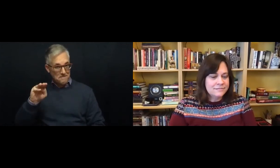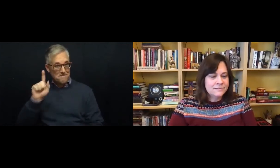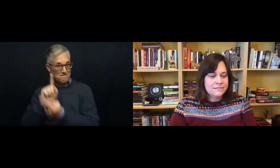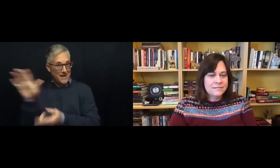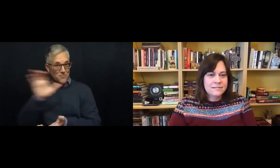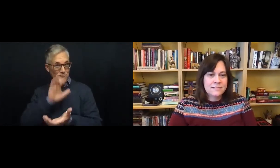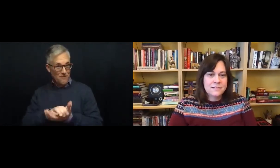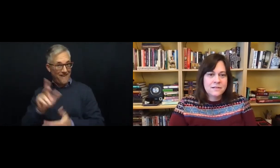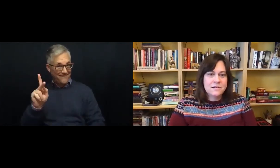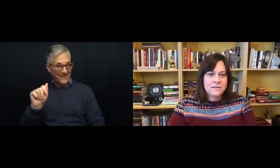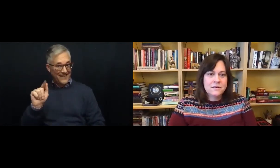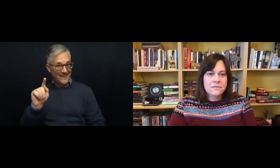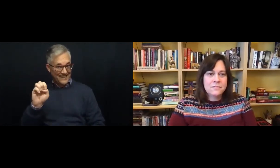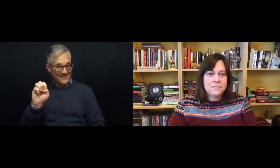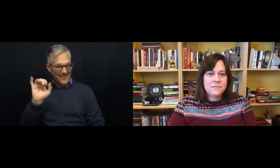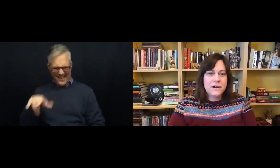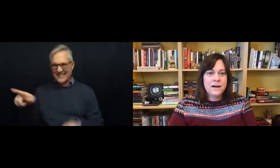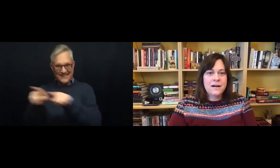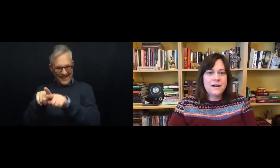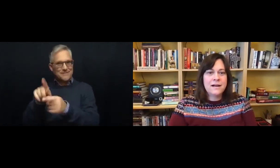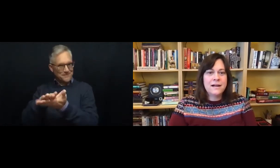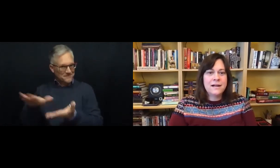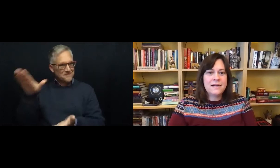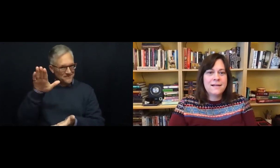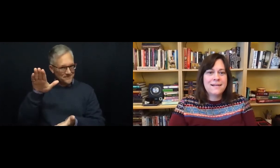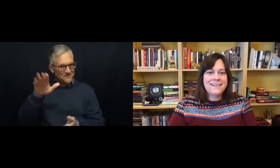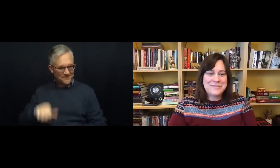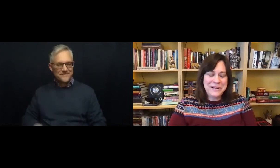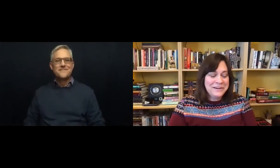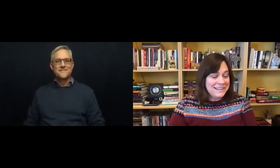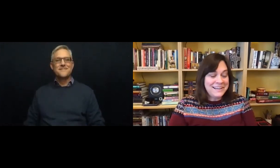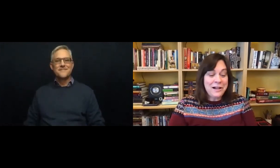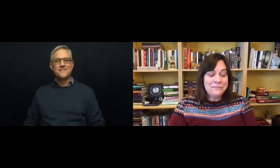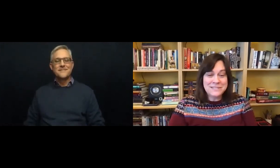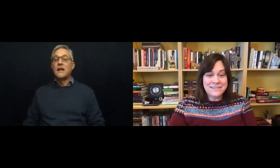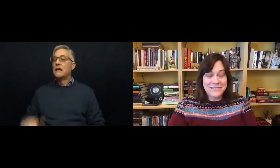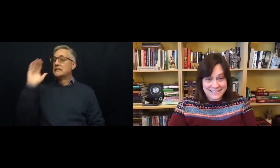where apparently golf was invented.